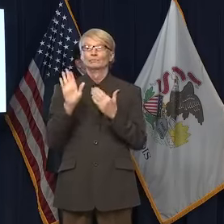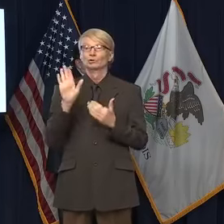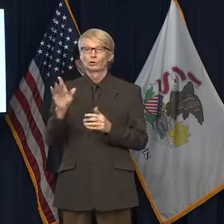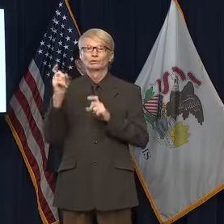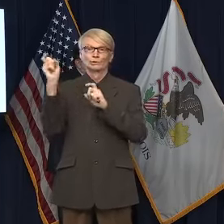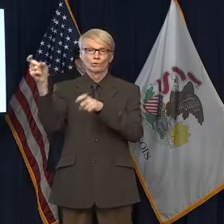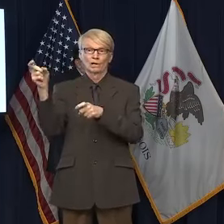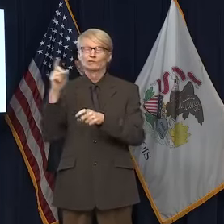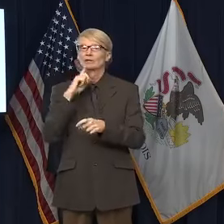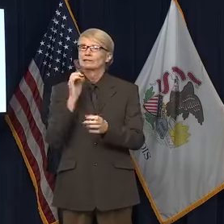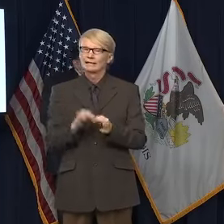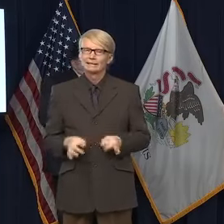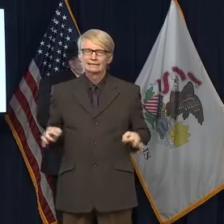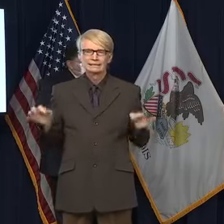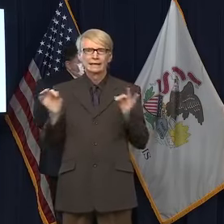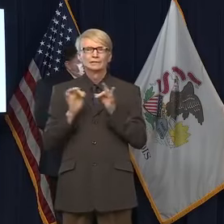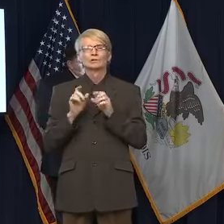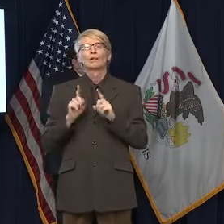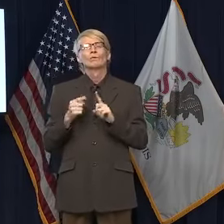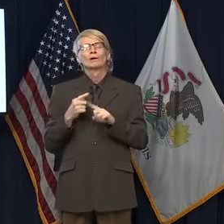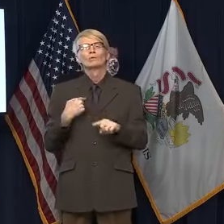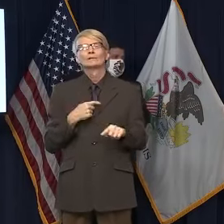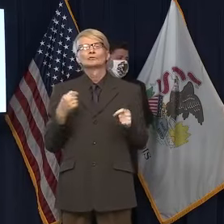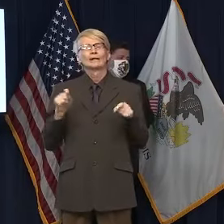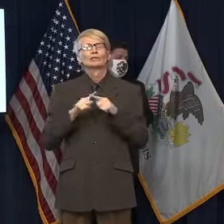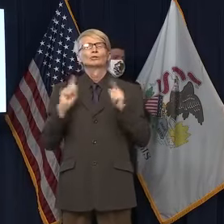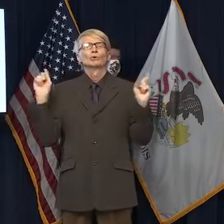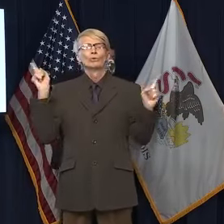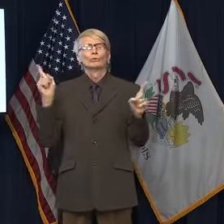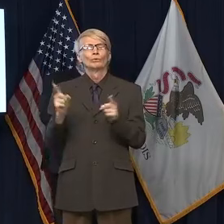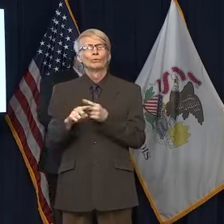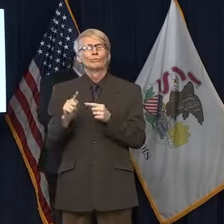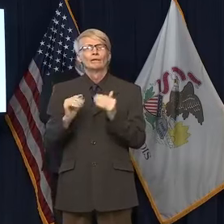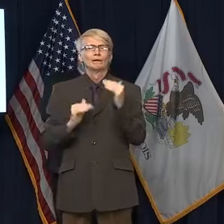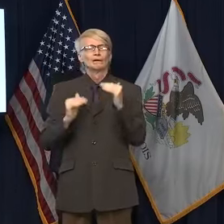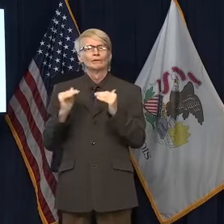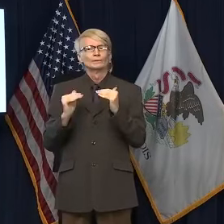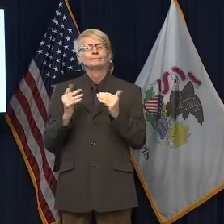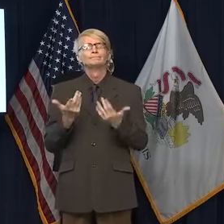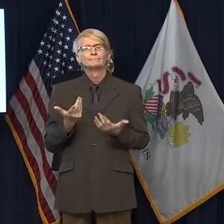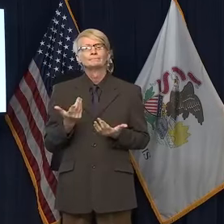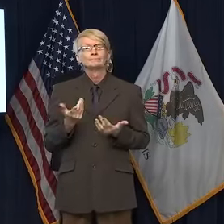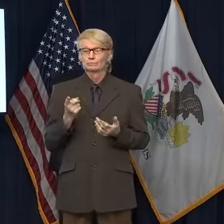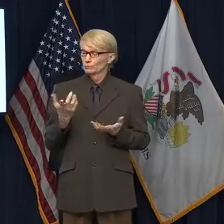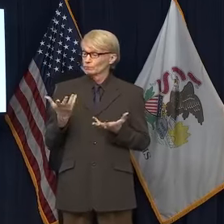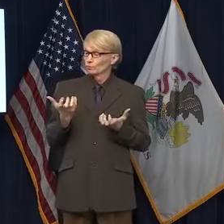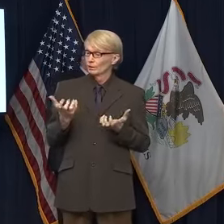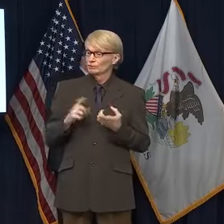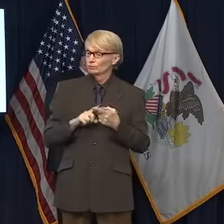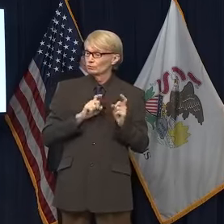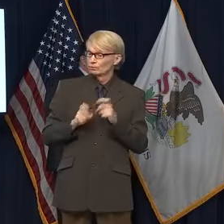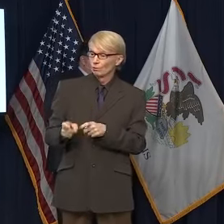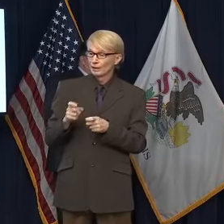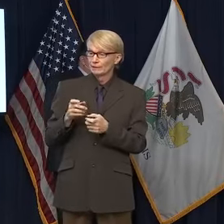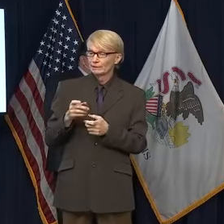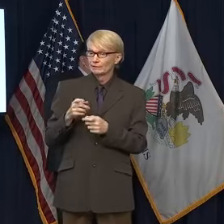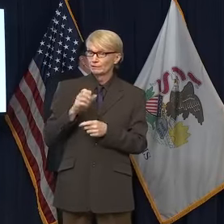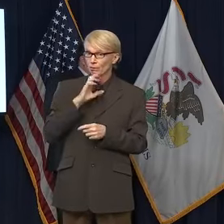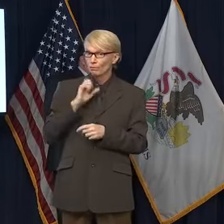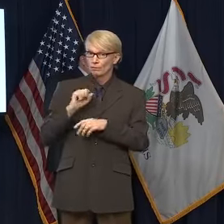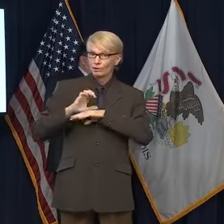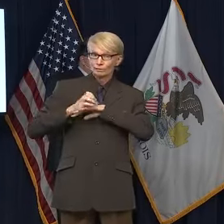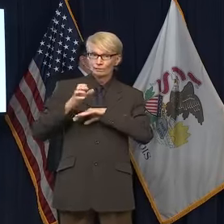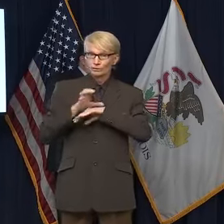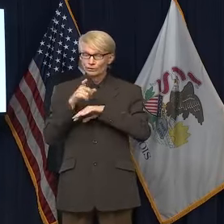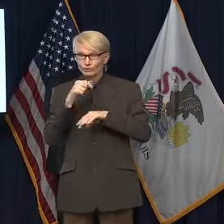is essential as we work to close the gap. For those interested in donating or applying, again, the email, excuse me, the